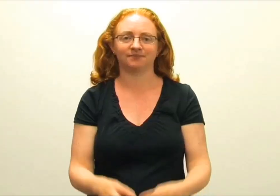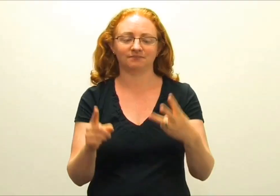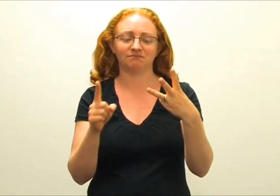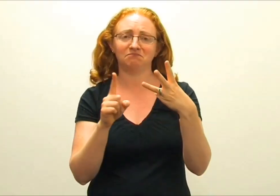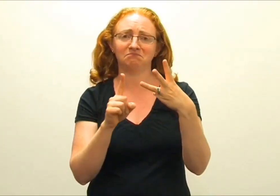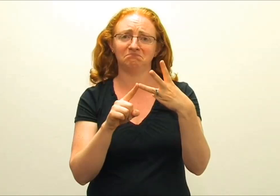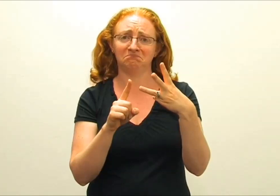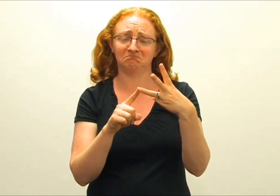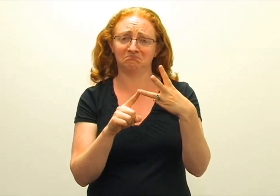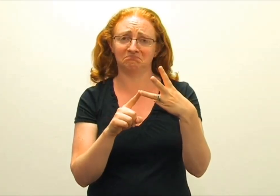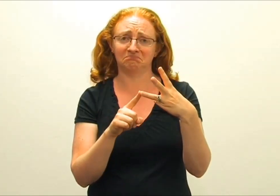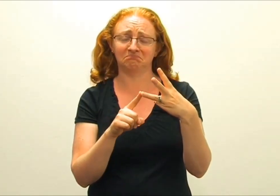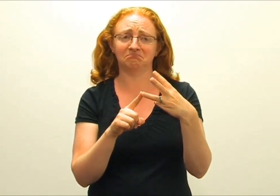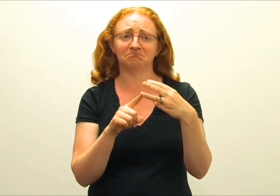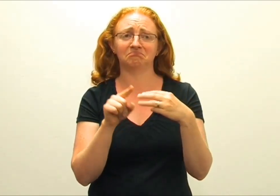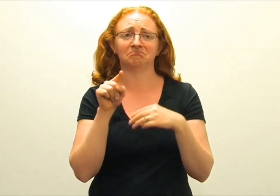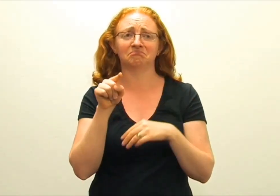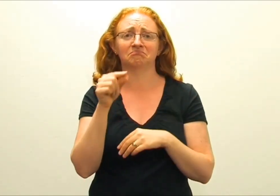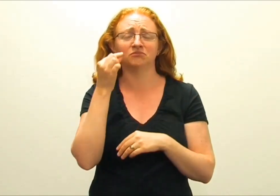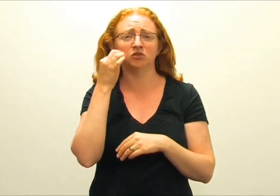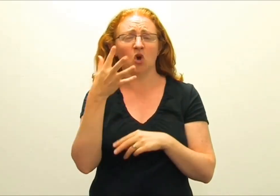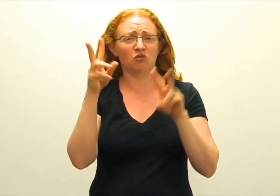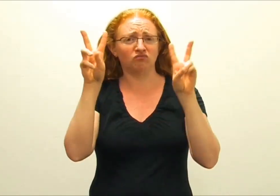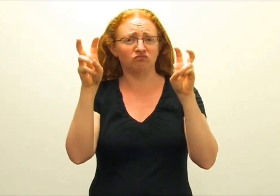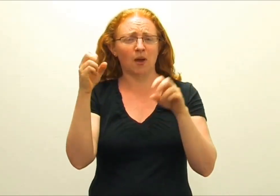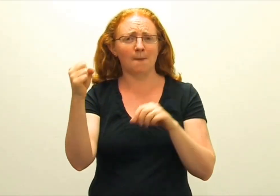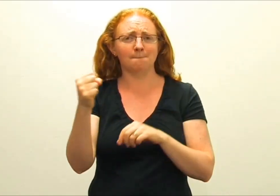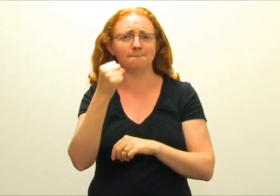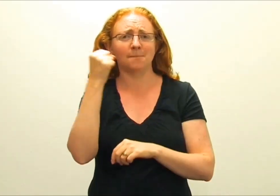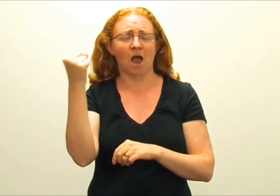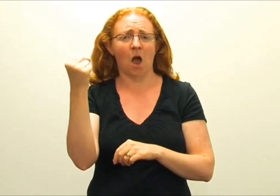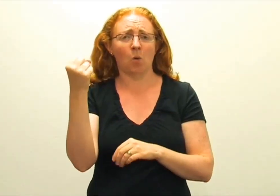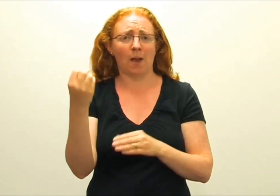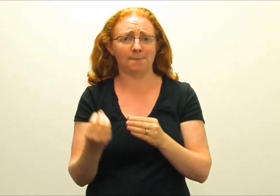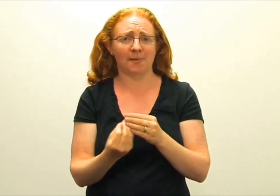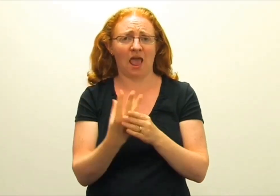And the third show that's accessible to the community is called Power Plant.